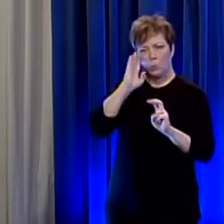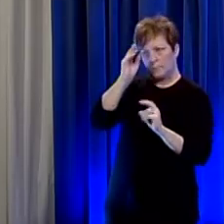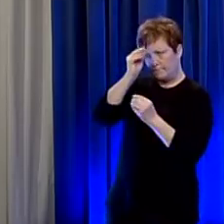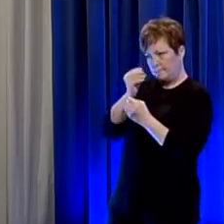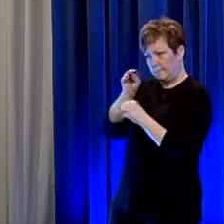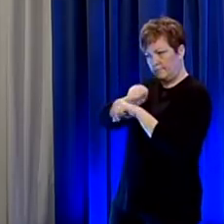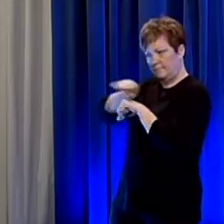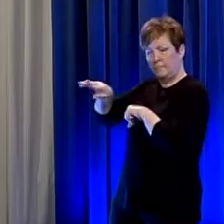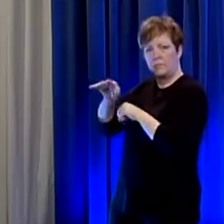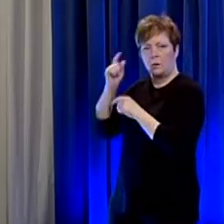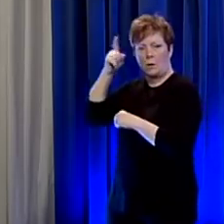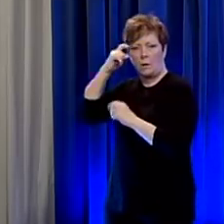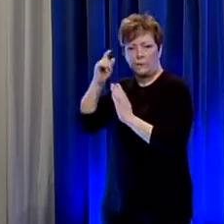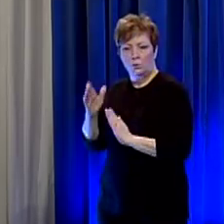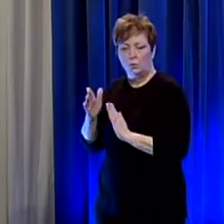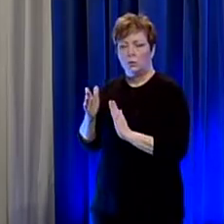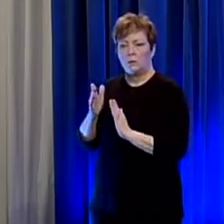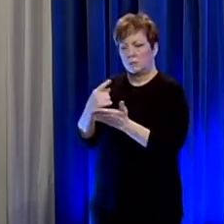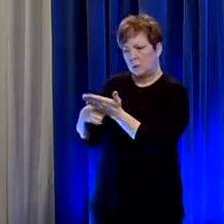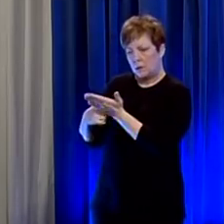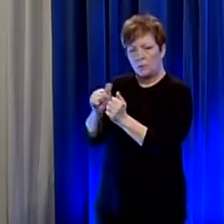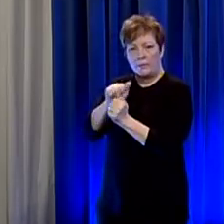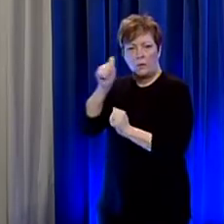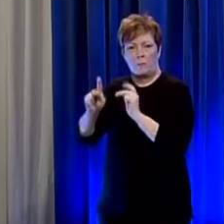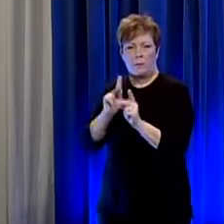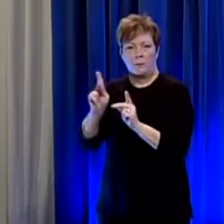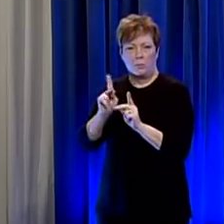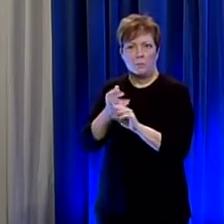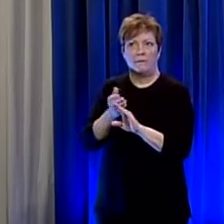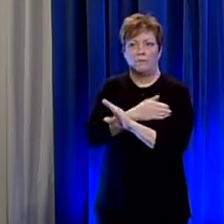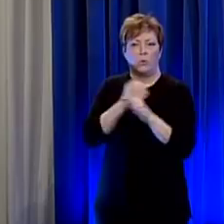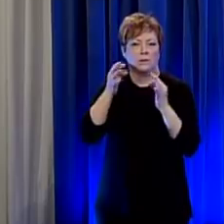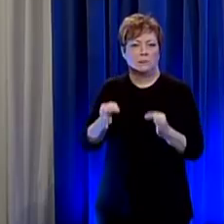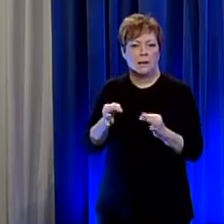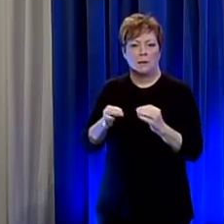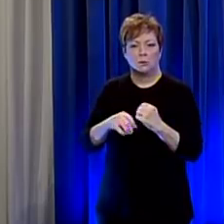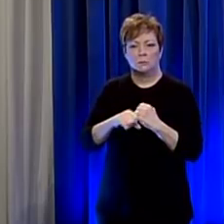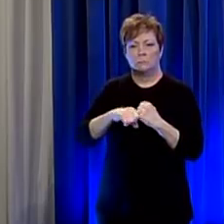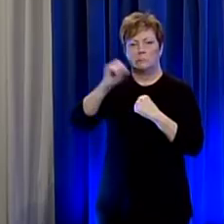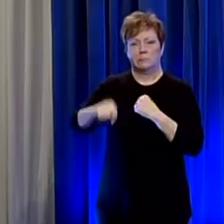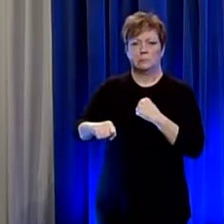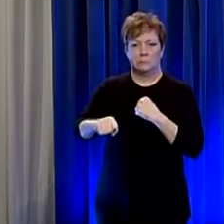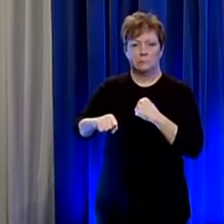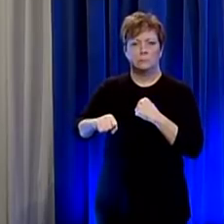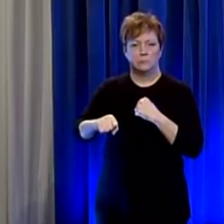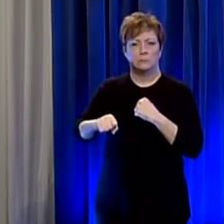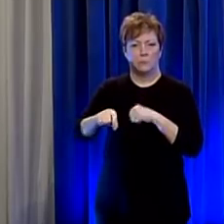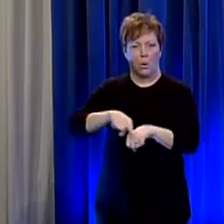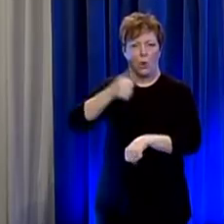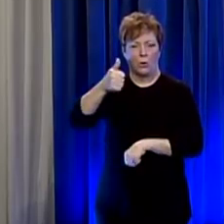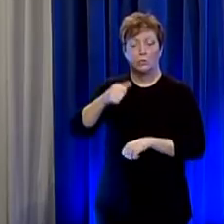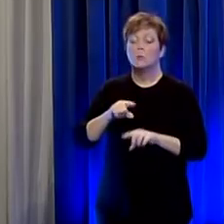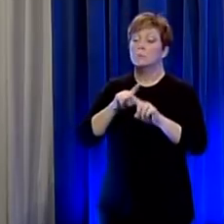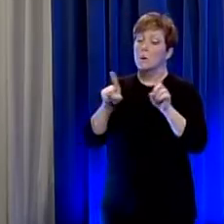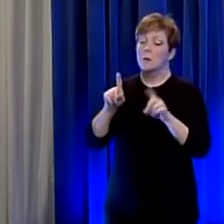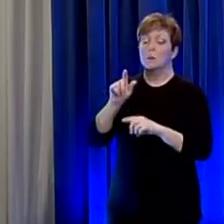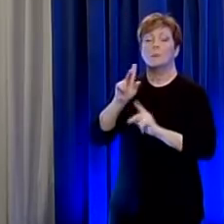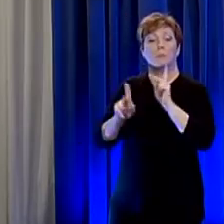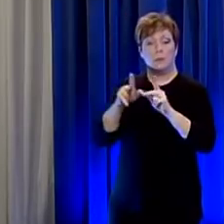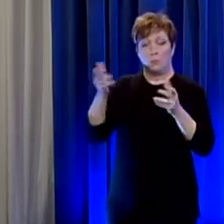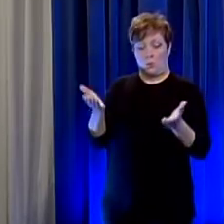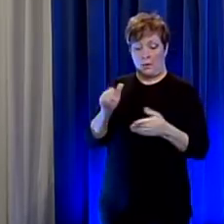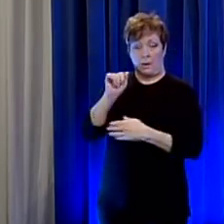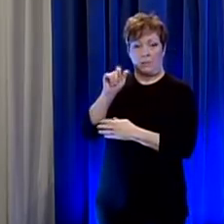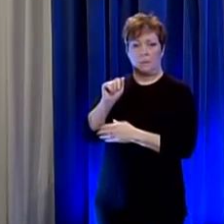and discuss with other folks and try to get input before we make a decision on on whether to continue that i would say alabamians ought